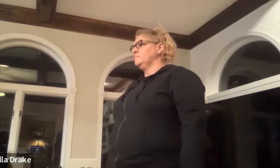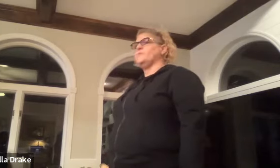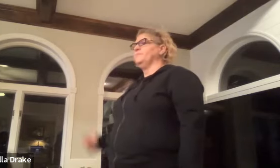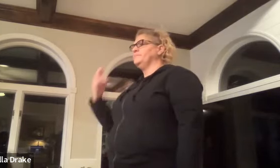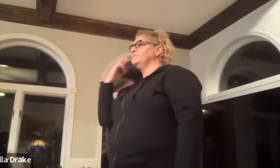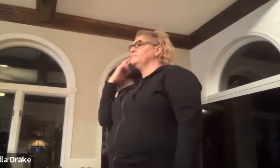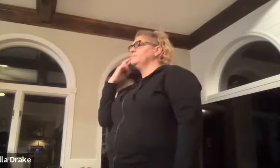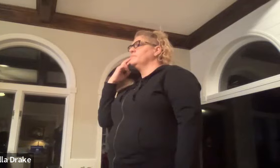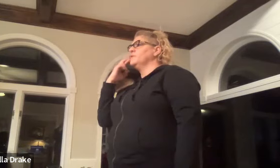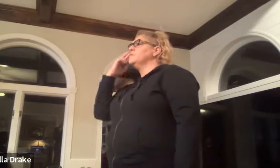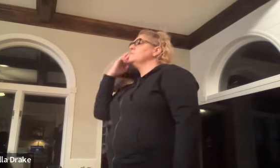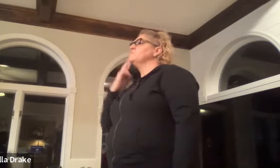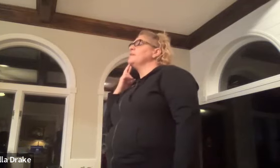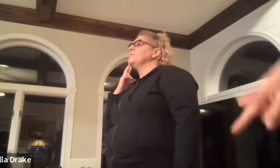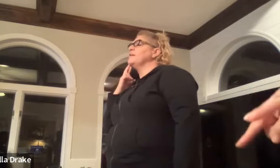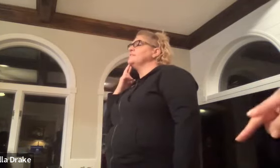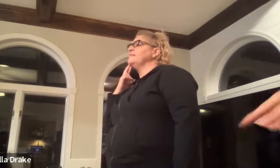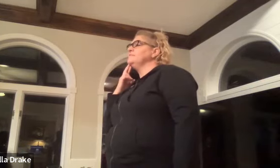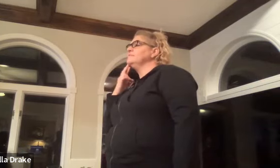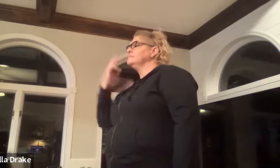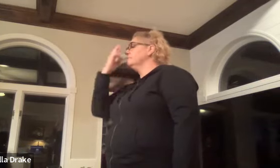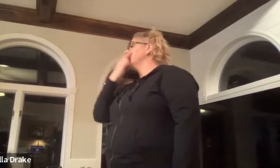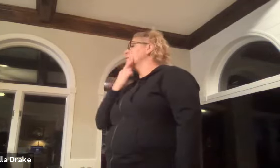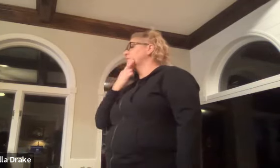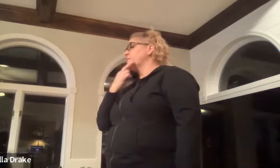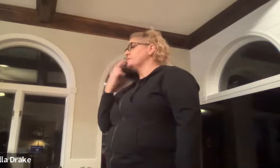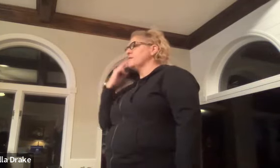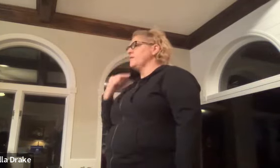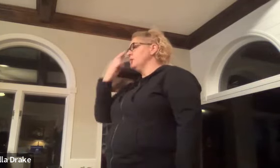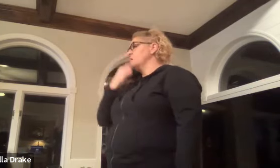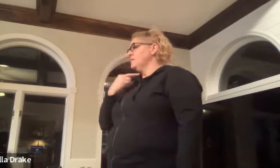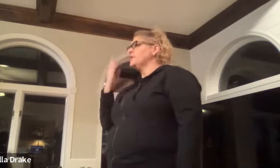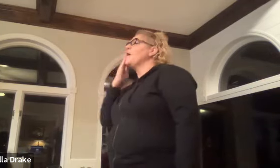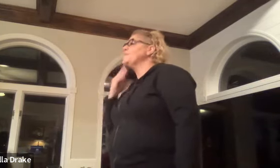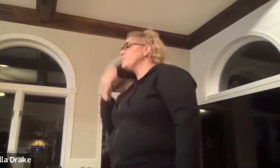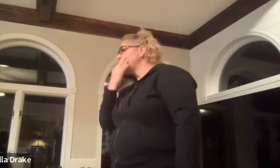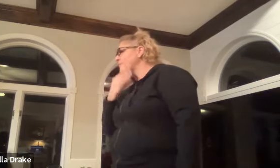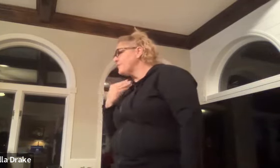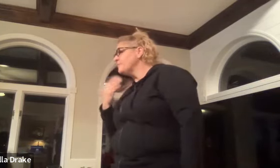no like you're breaking it down like you're wiping your mouth with your